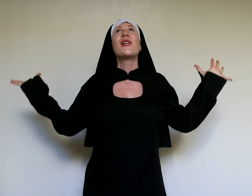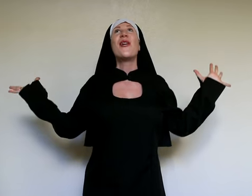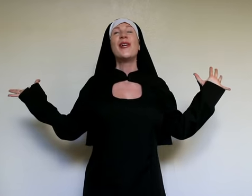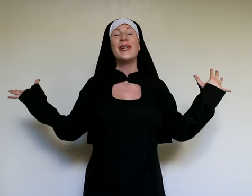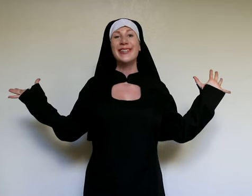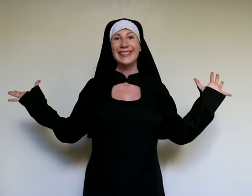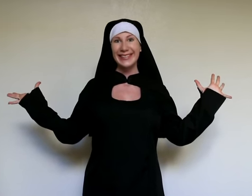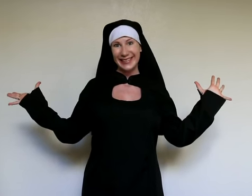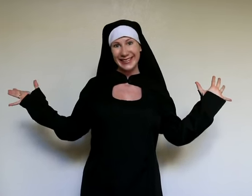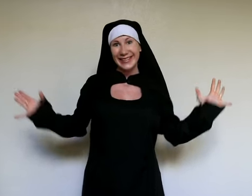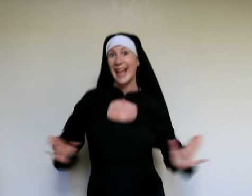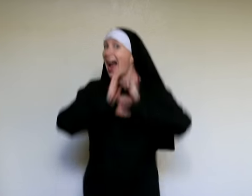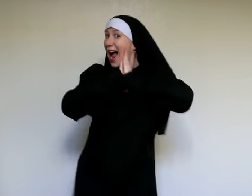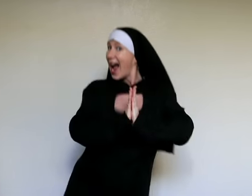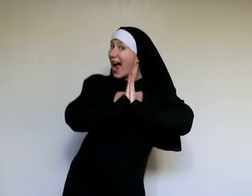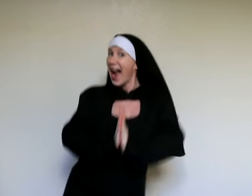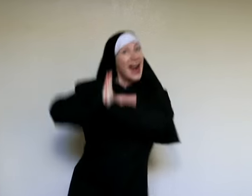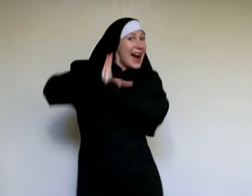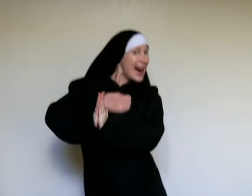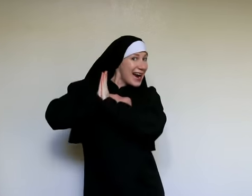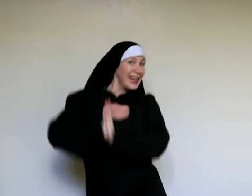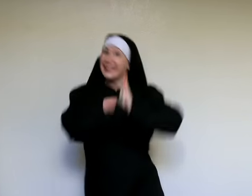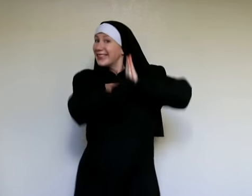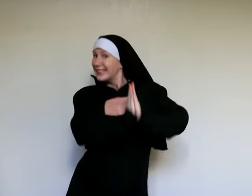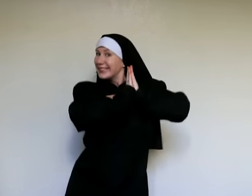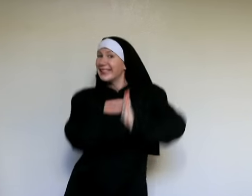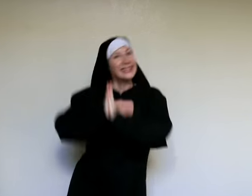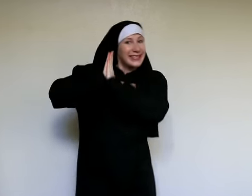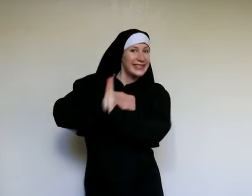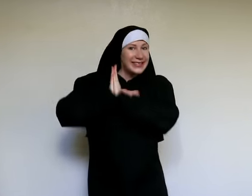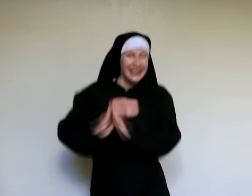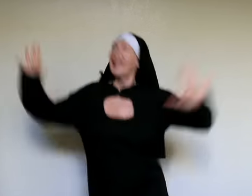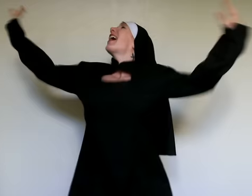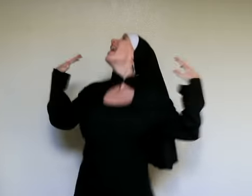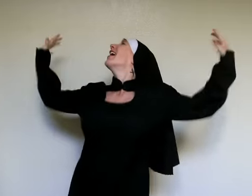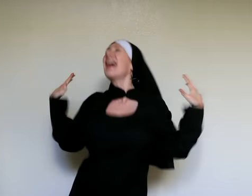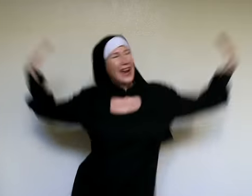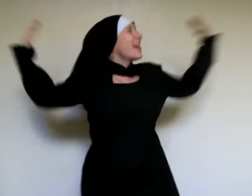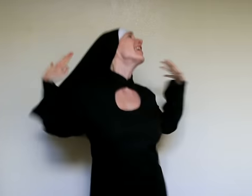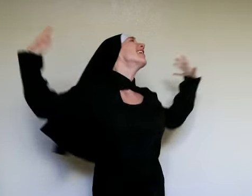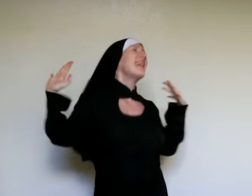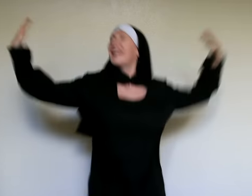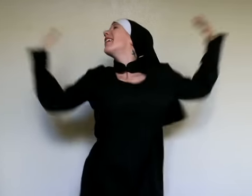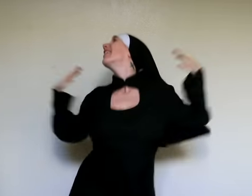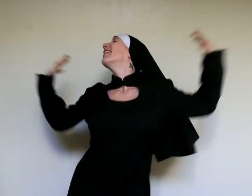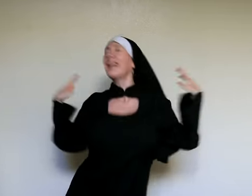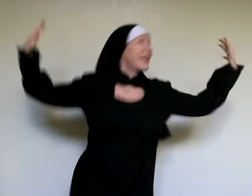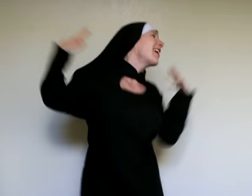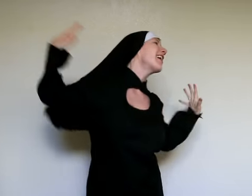So... You know you make me wanna Jump! Kick my heels up and jump! Throw my hands up and jump! Throw my head back and jump! Come on